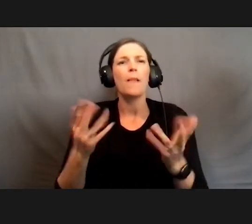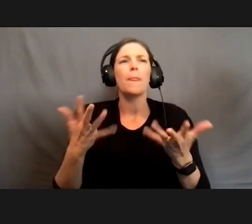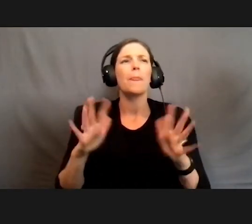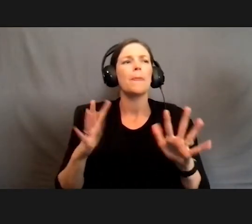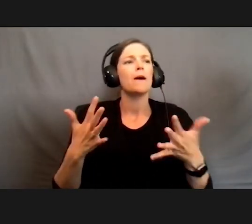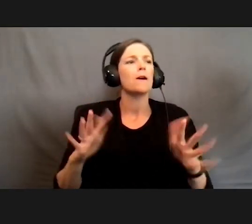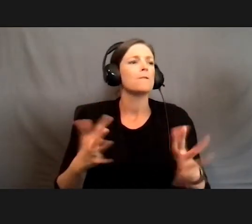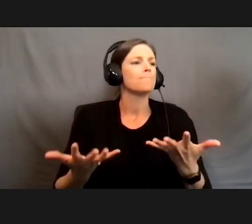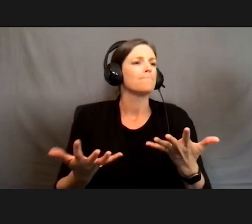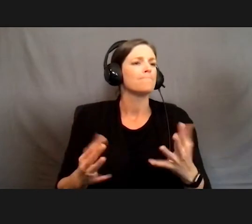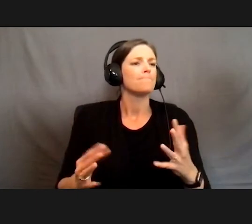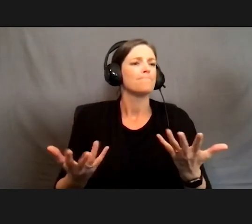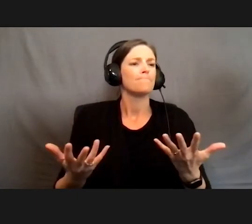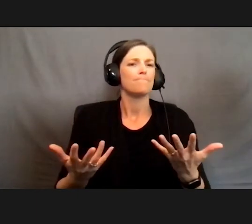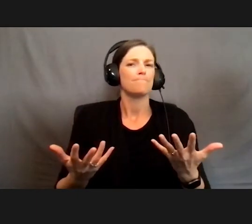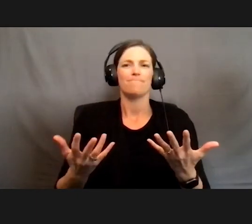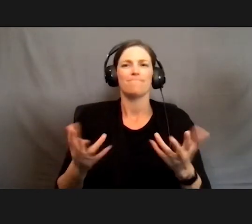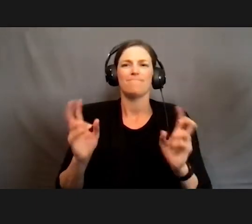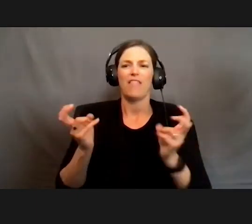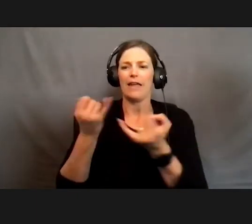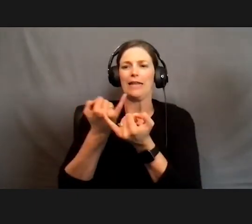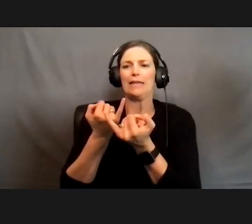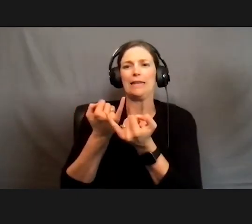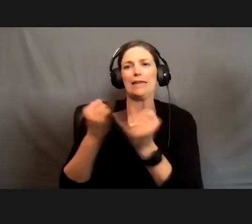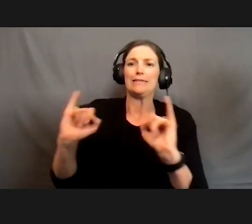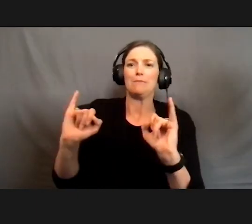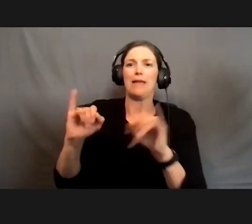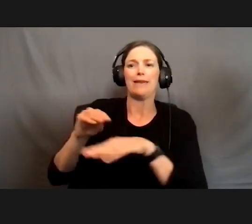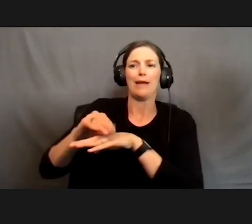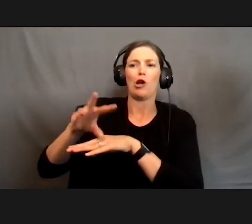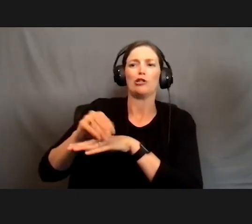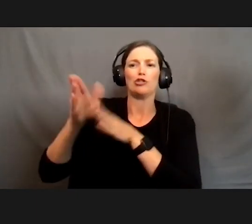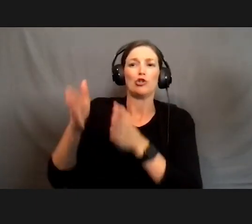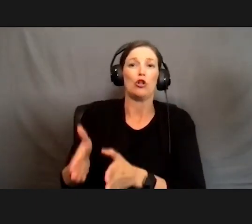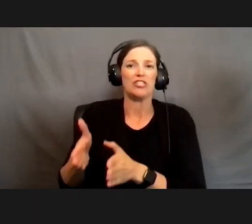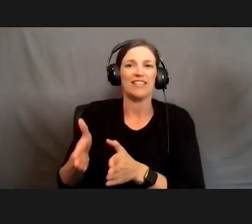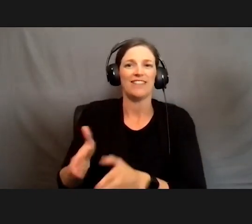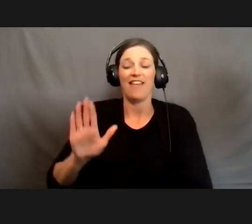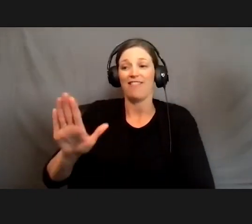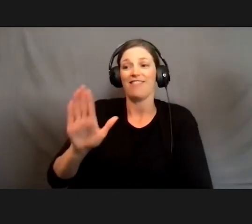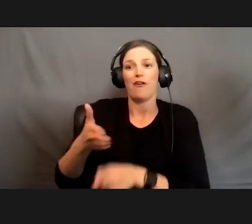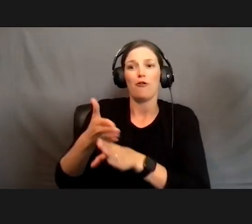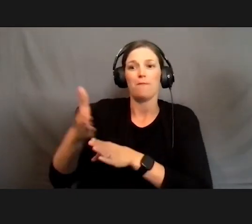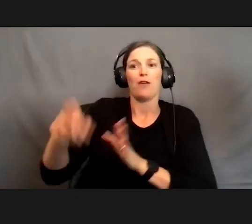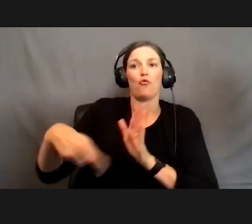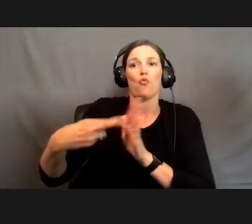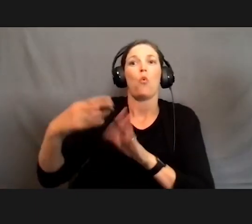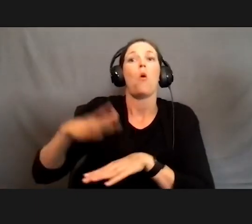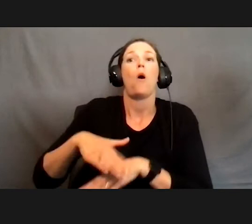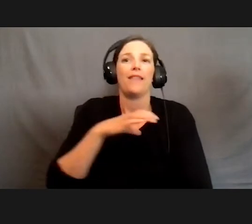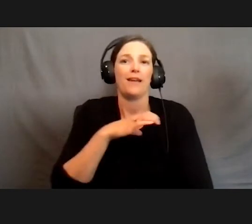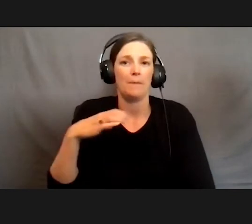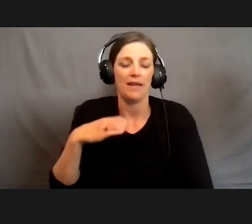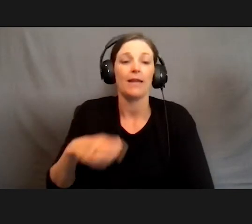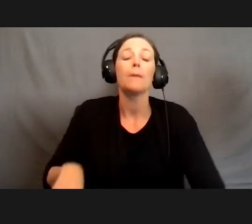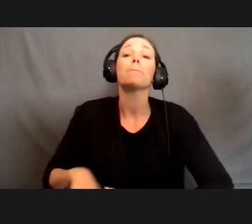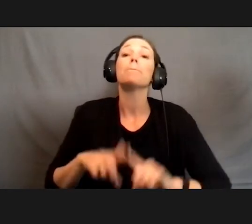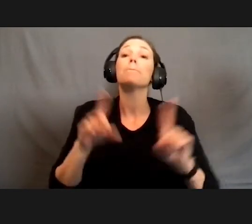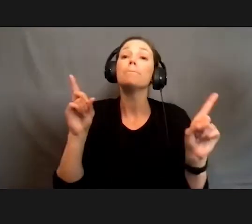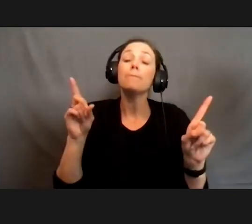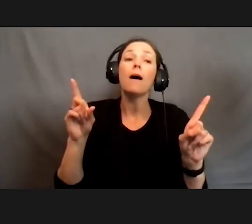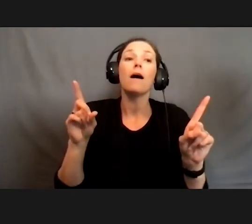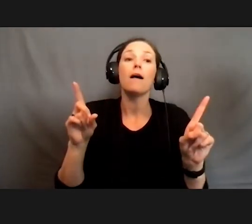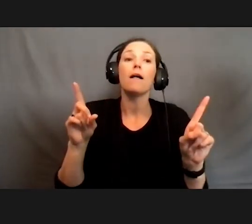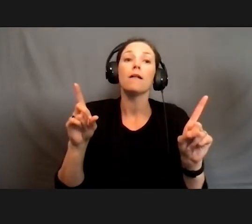an independent little consultant. So that's their main role on the committee. However, the entire